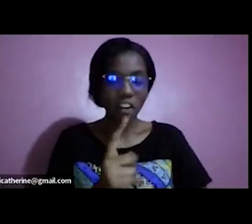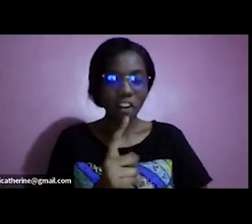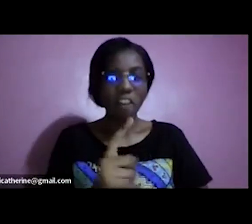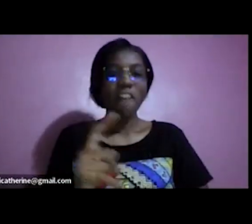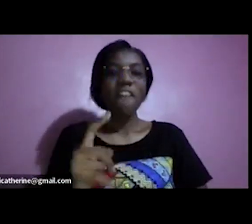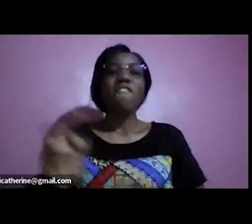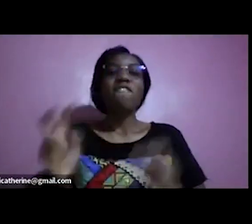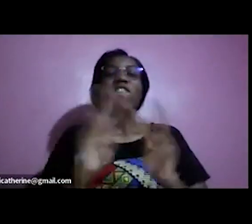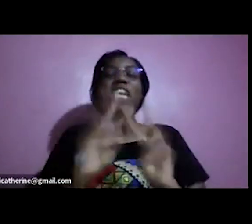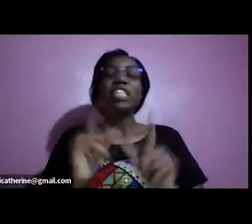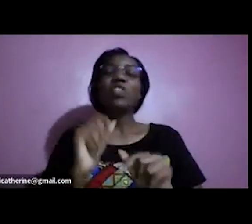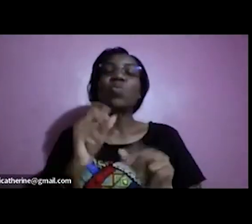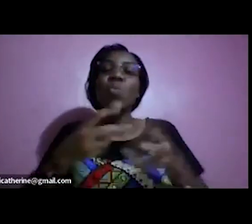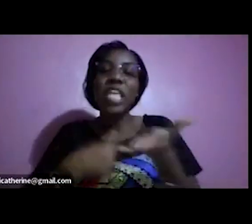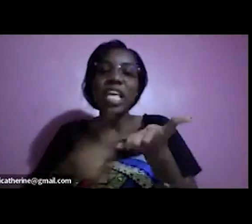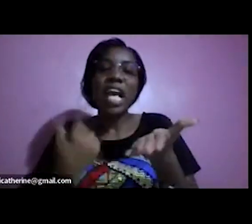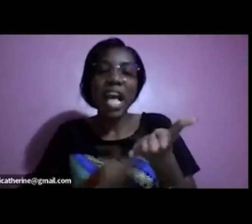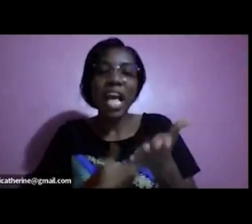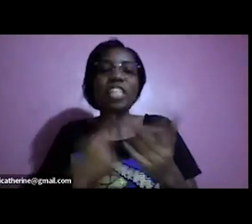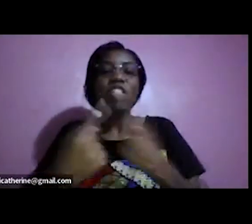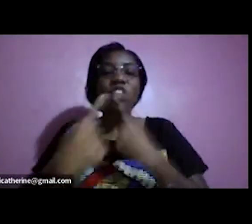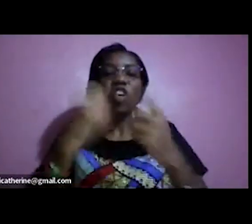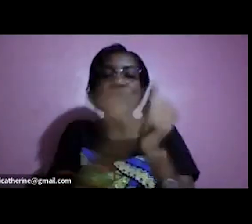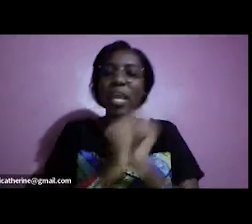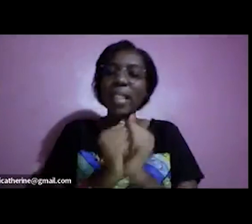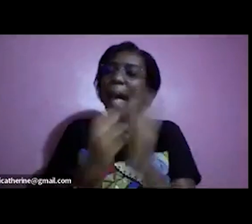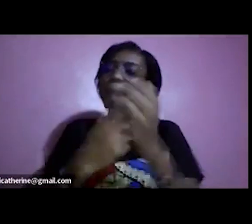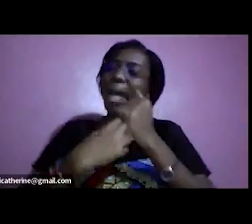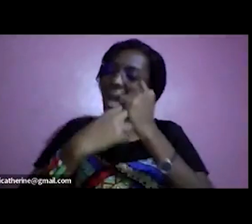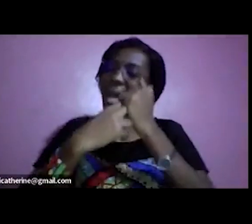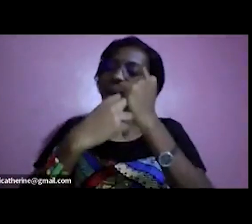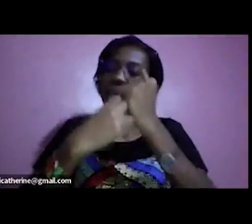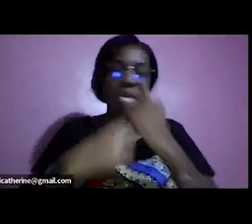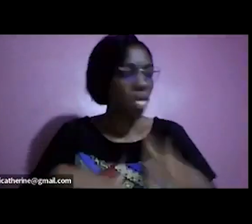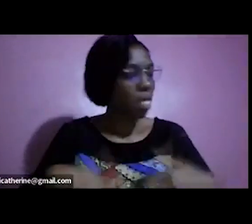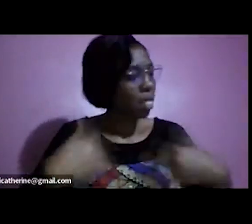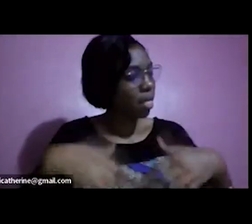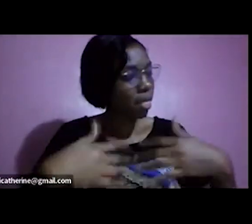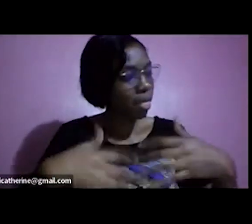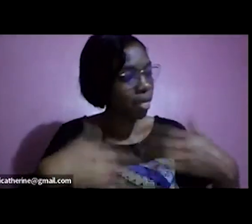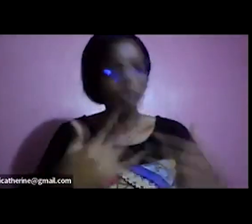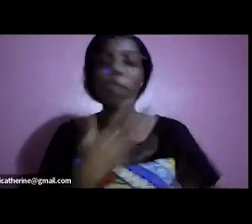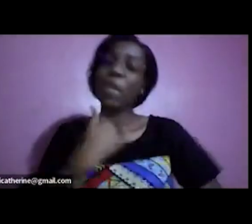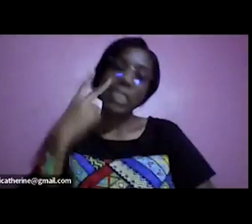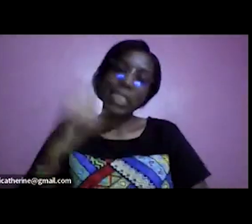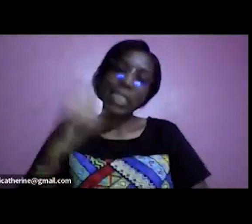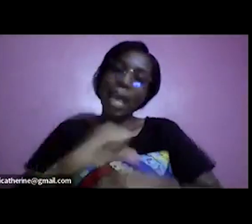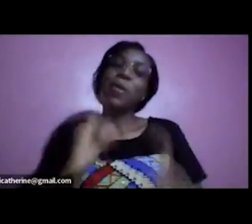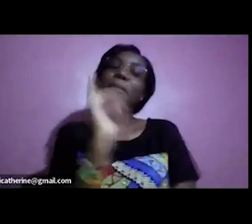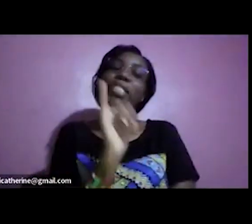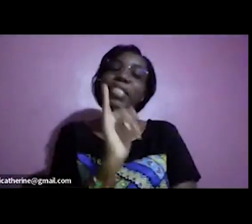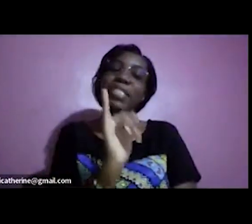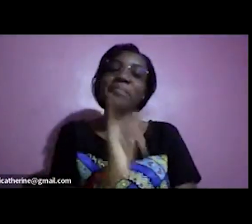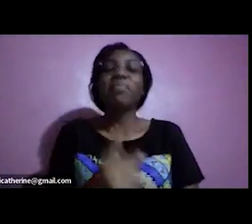discussing compatibility with your partners oh i am totally looking forward to that one and yes